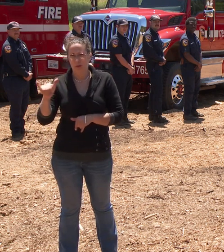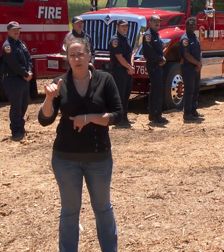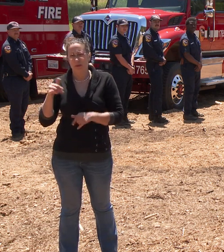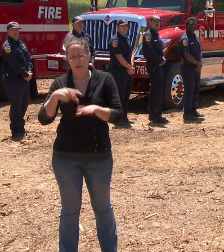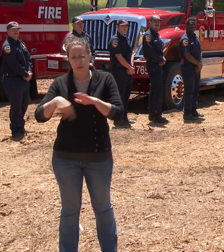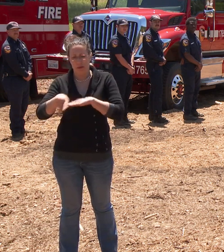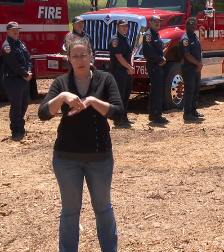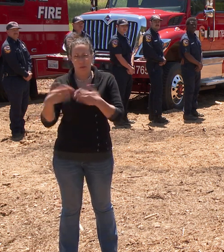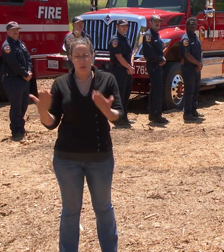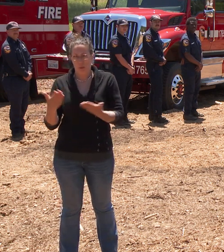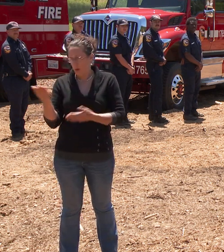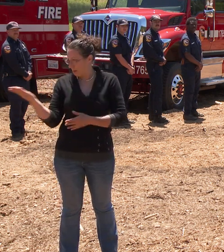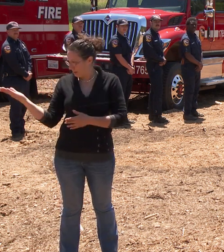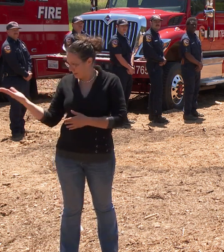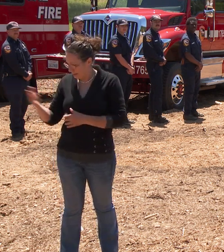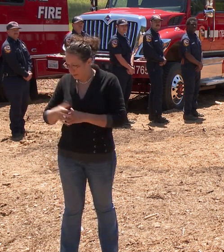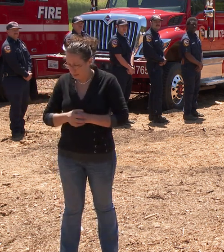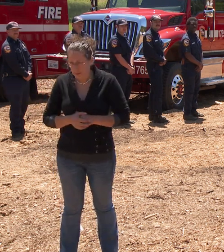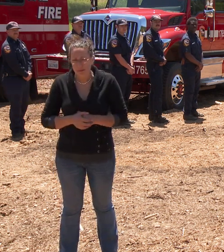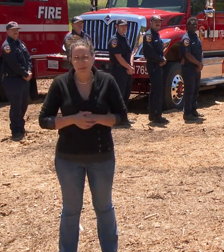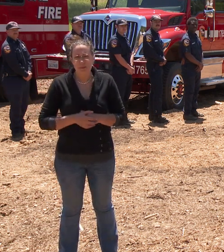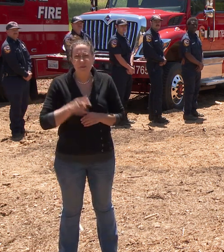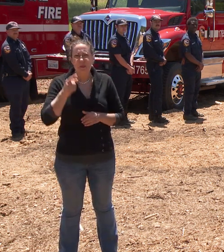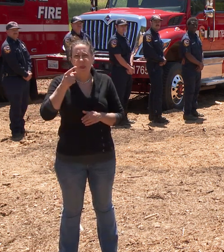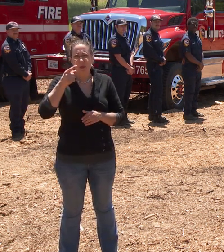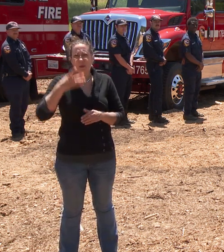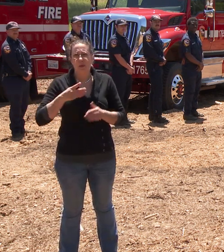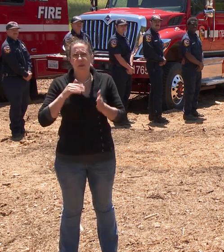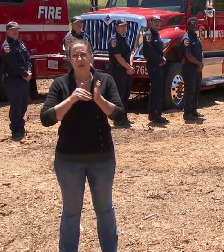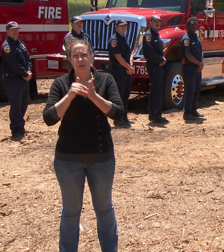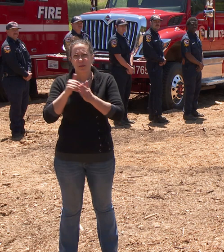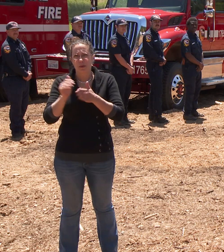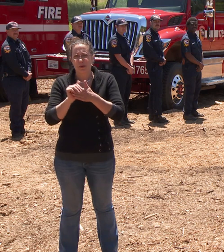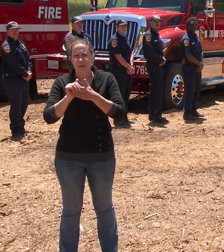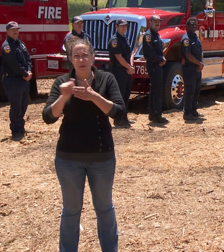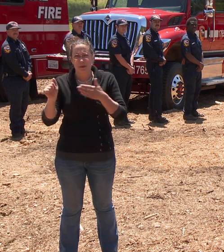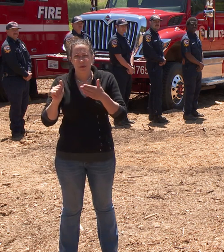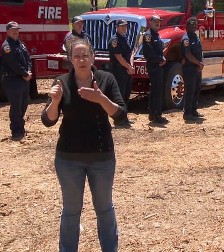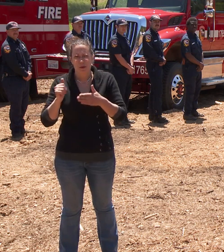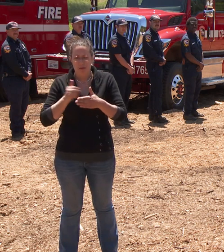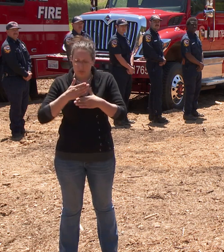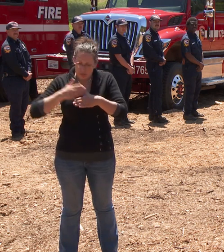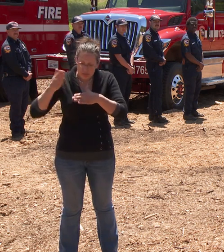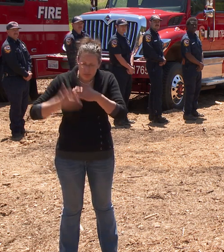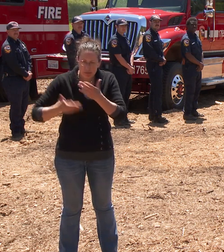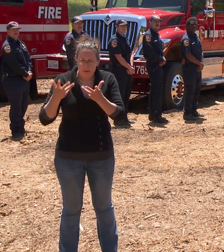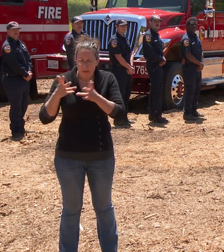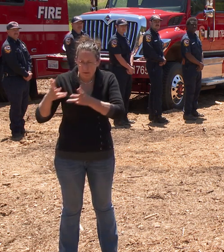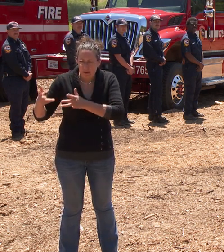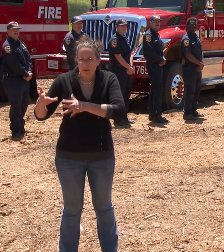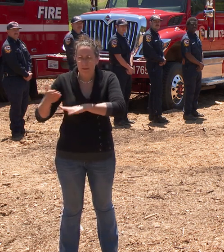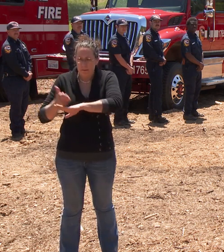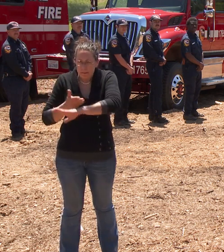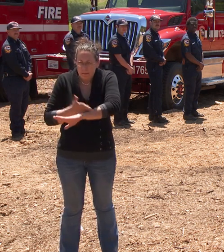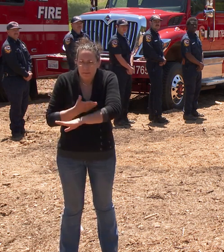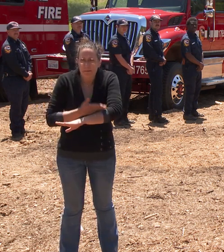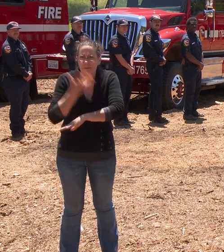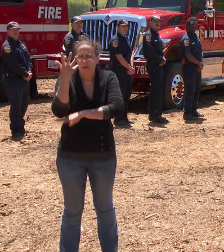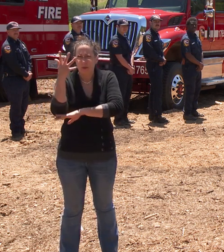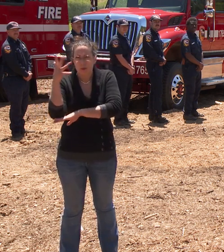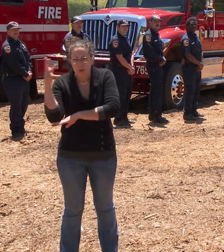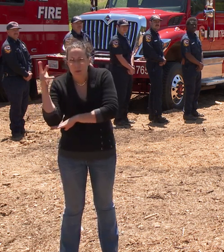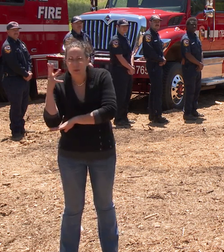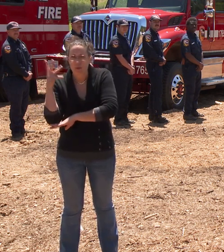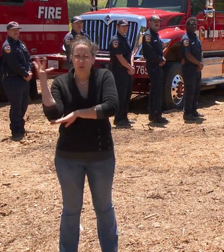Over a quarter million dollars in contract work was completed here in Quarry Park to clear the understory reducing the overall